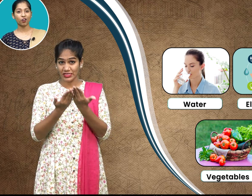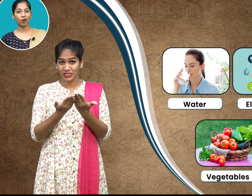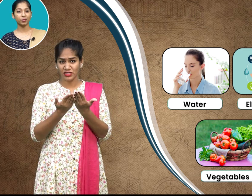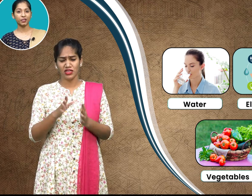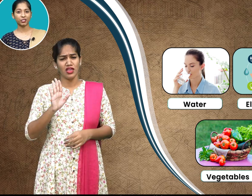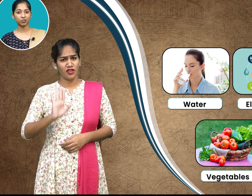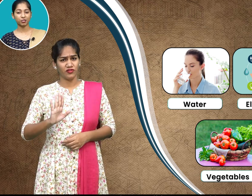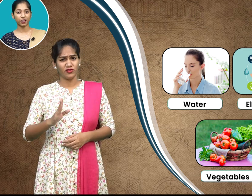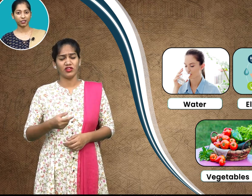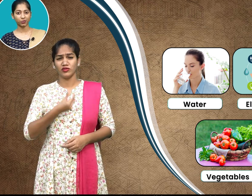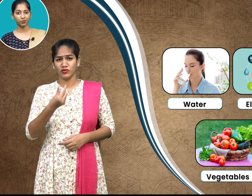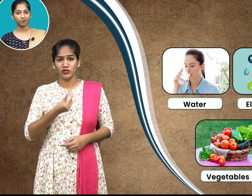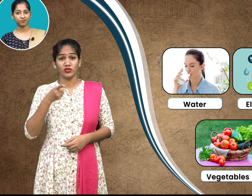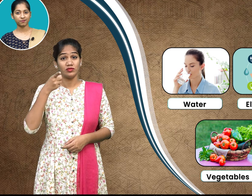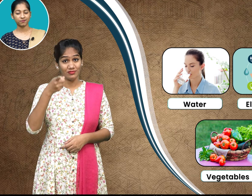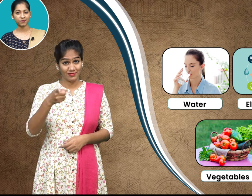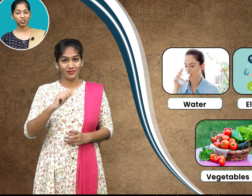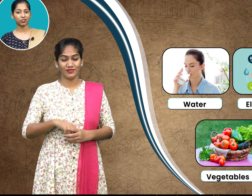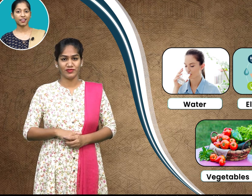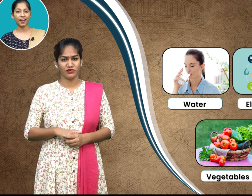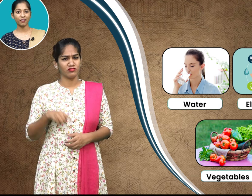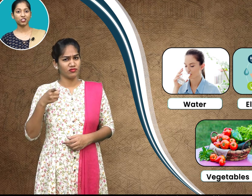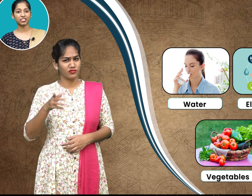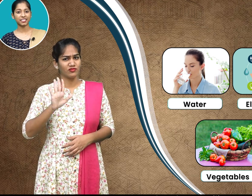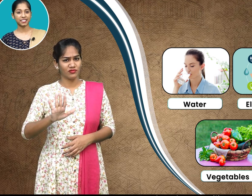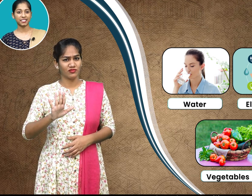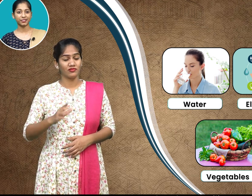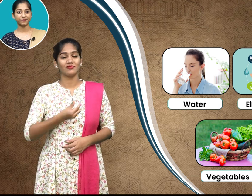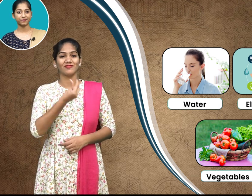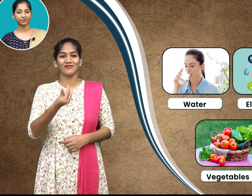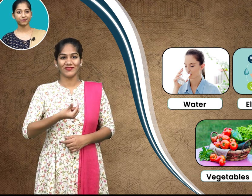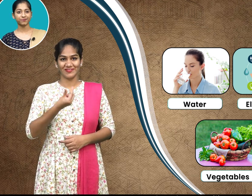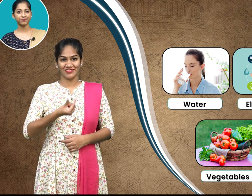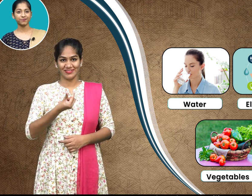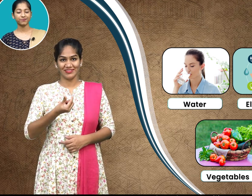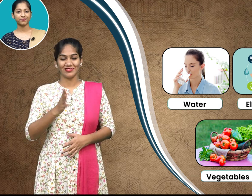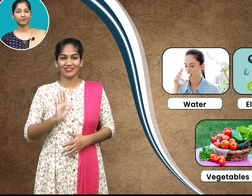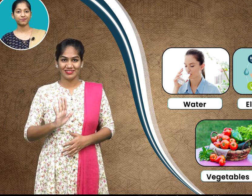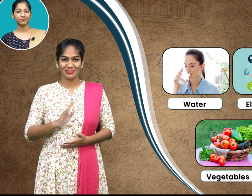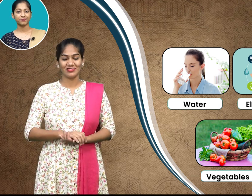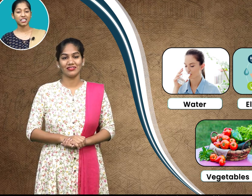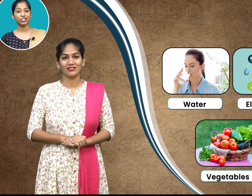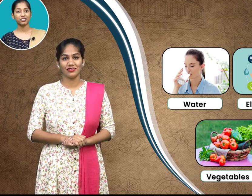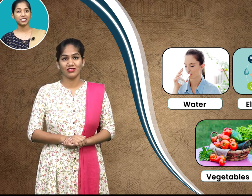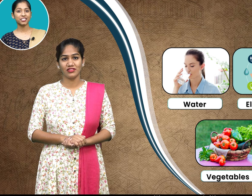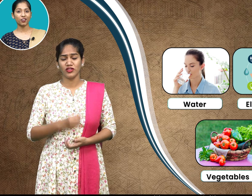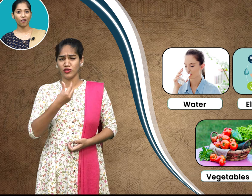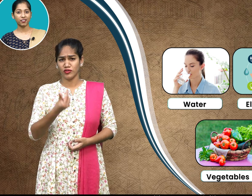all been used by you so they have utility utility or